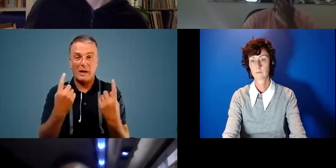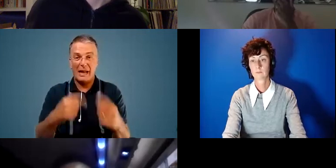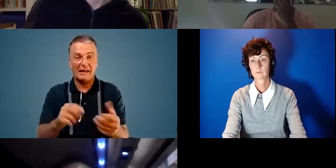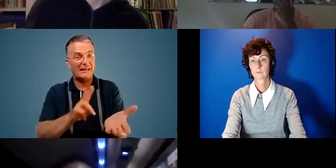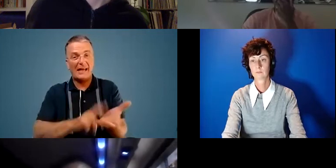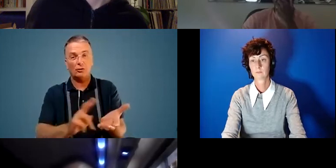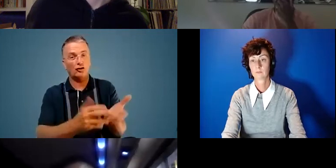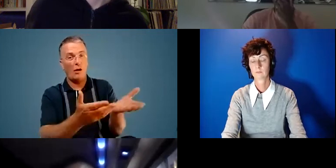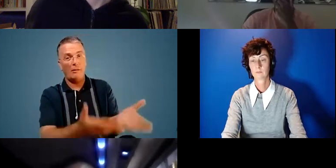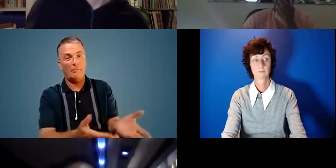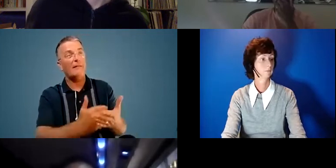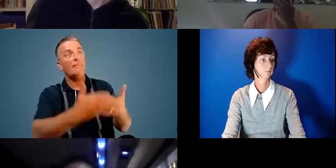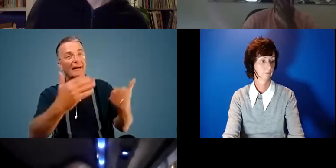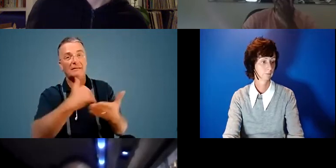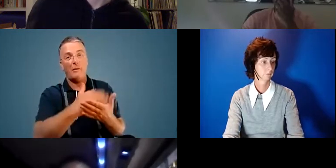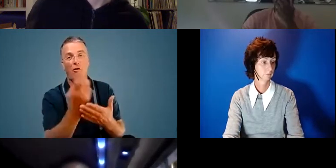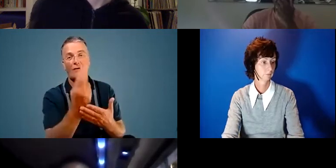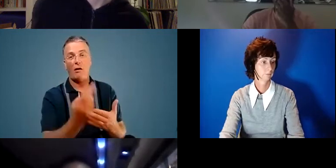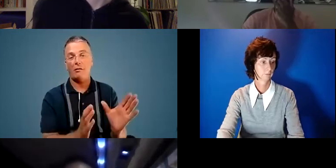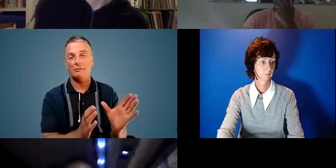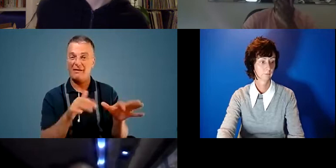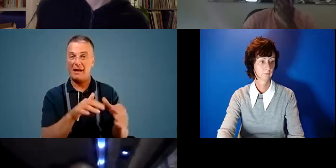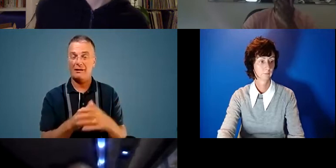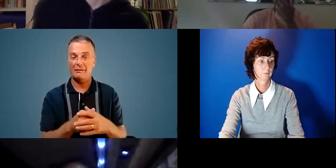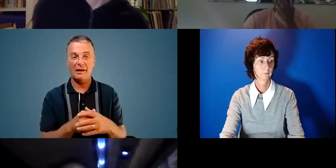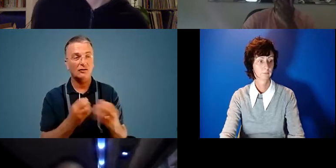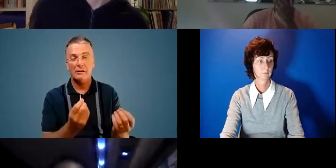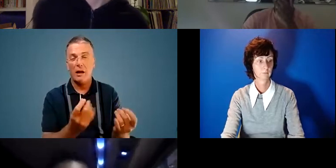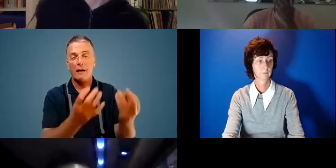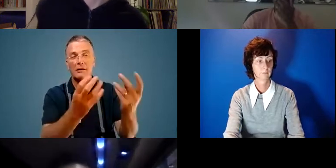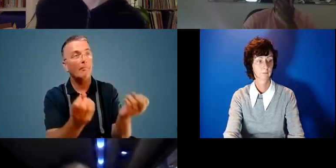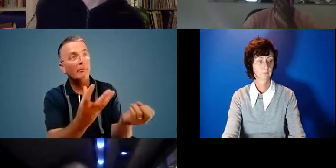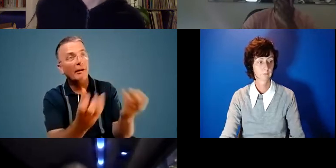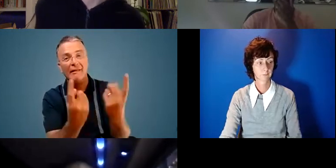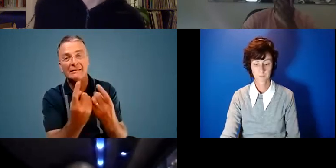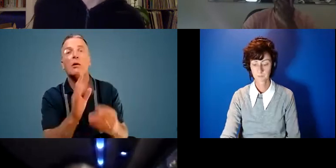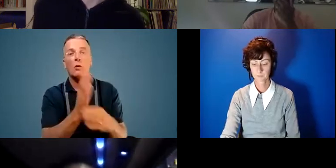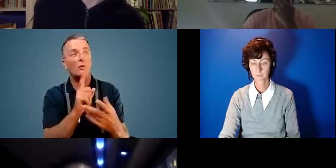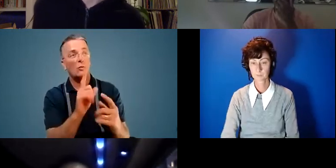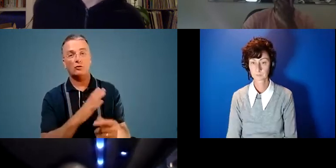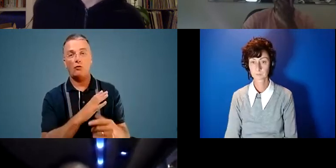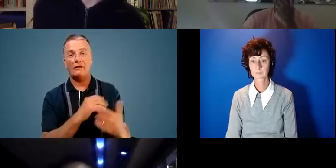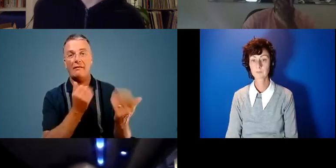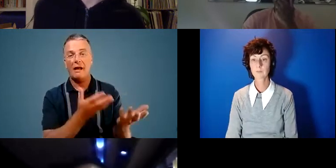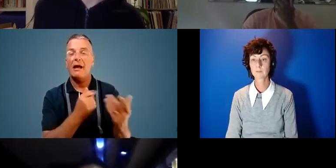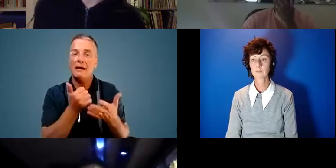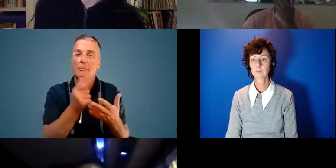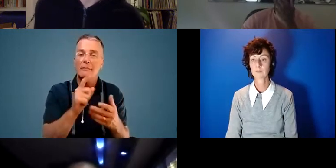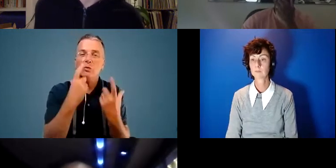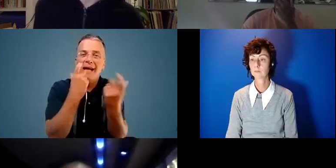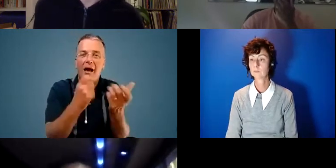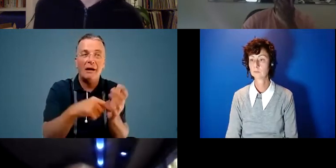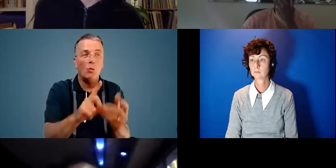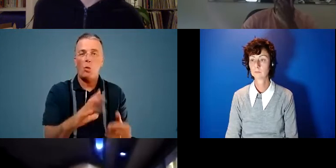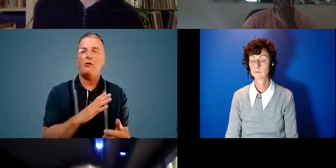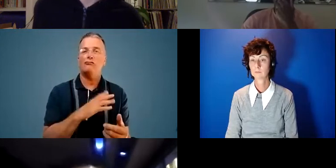the biggest part of the art there and just light things up and work with what's already there and help people to to care about what we've already